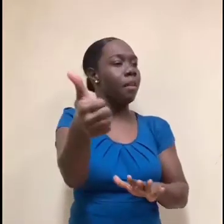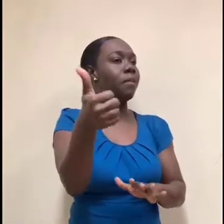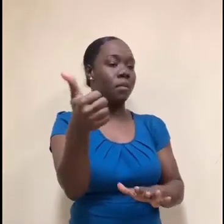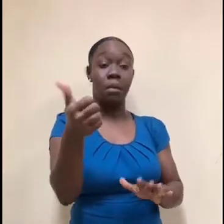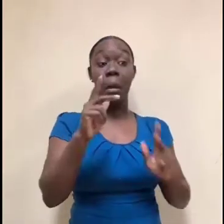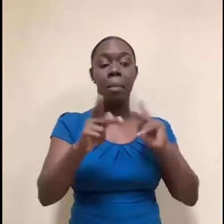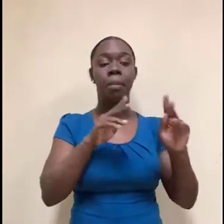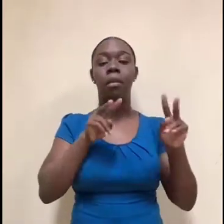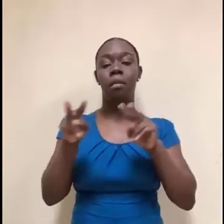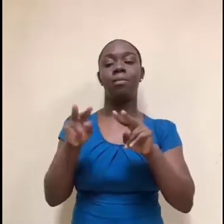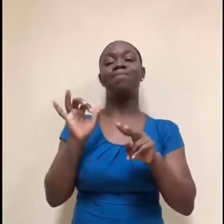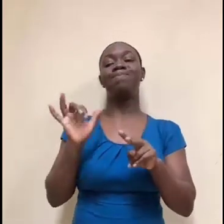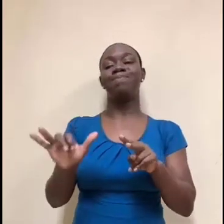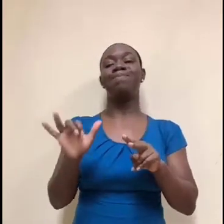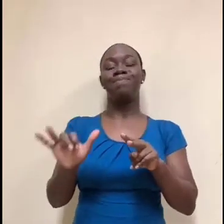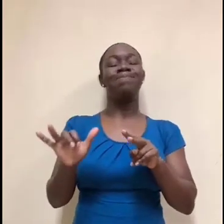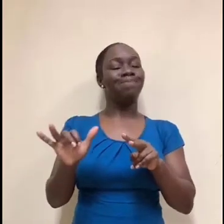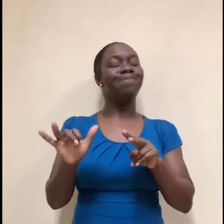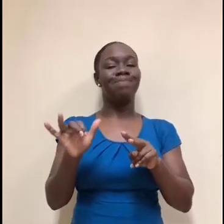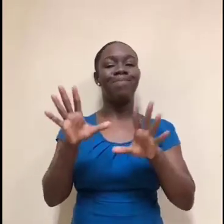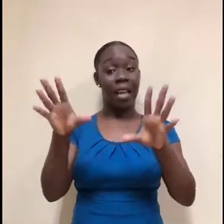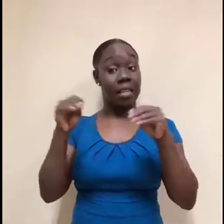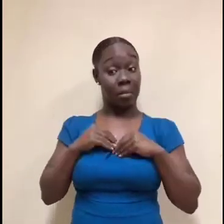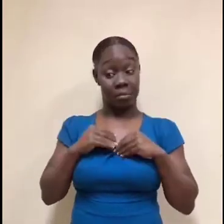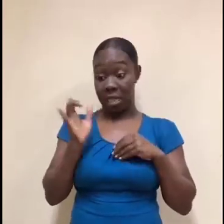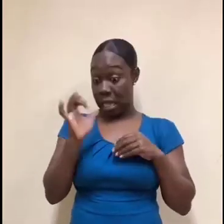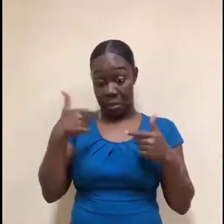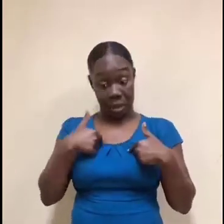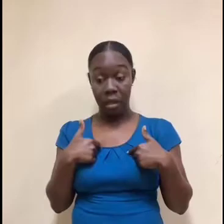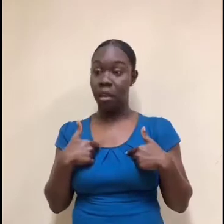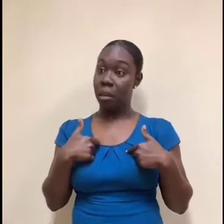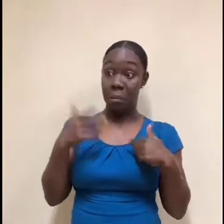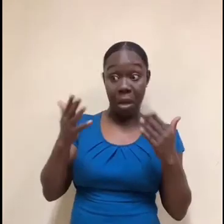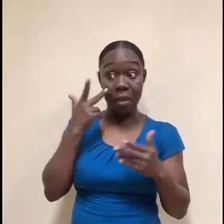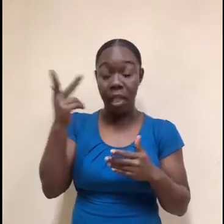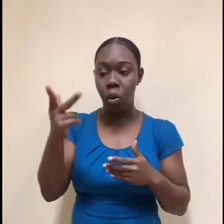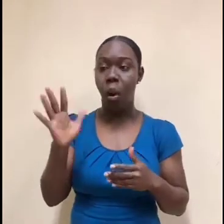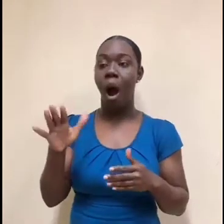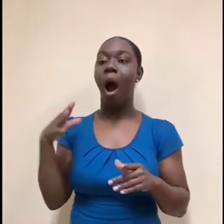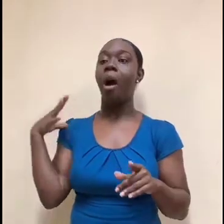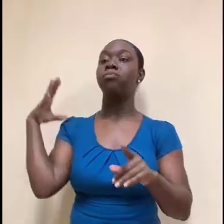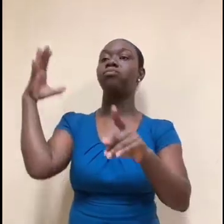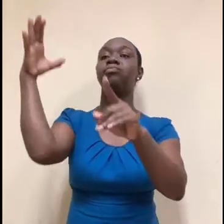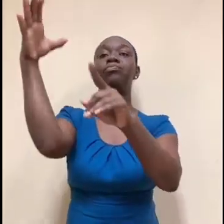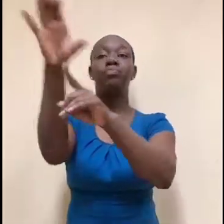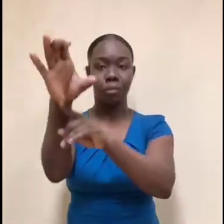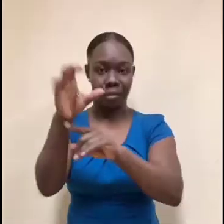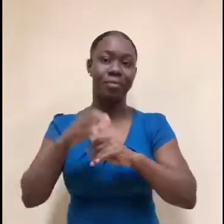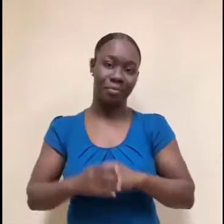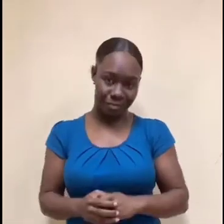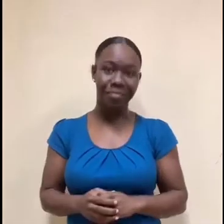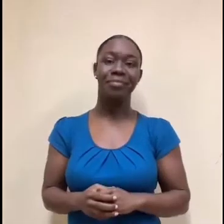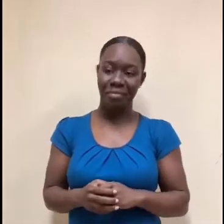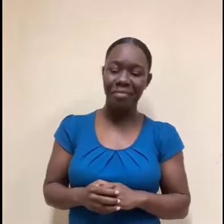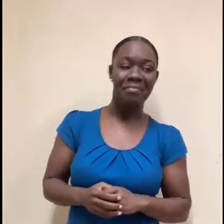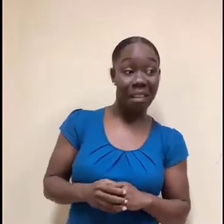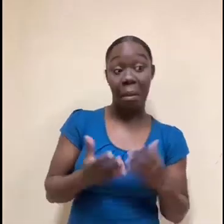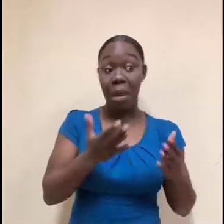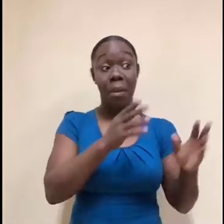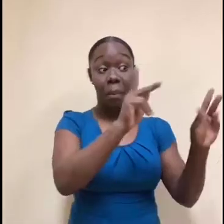automatically think of you, right? So don't just rely on me. Don't just say, oh, I'm going to network with Ken and he's going to find me a job. Network with